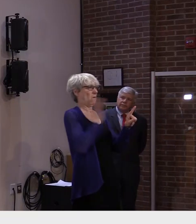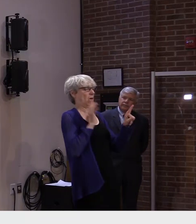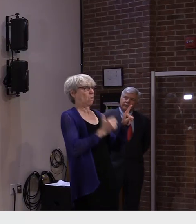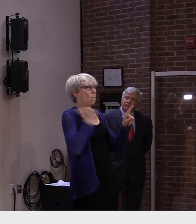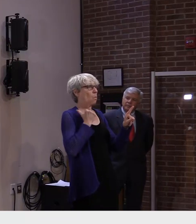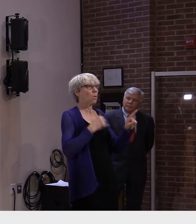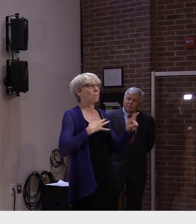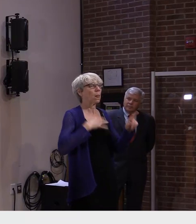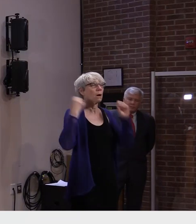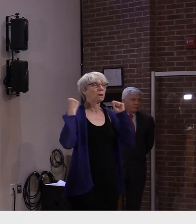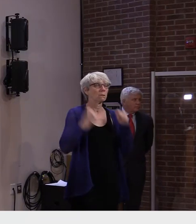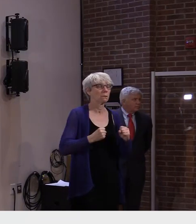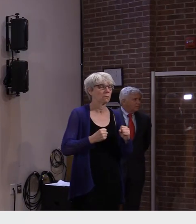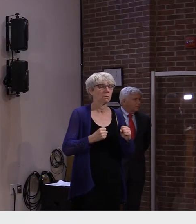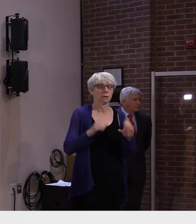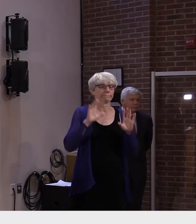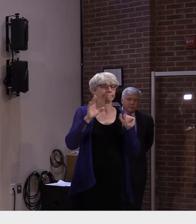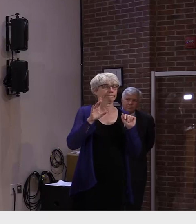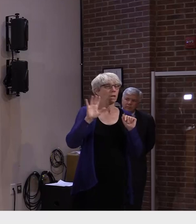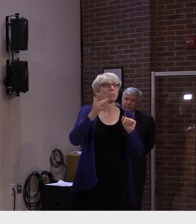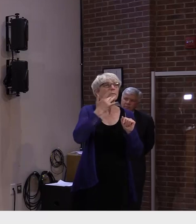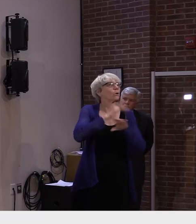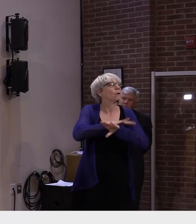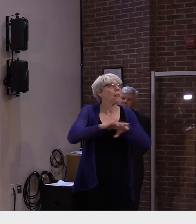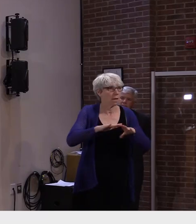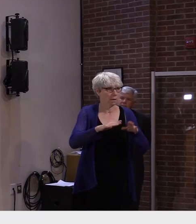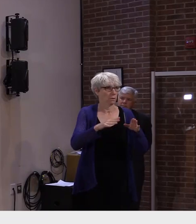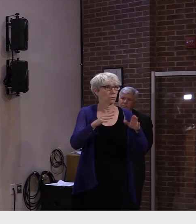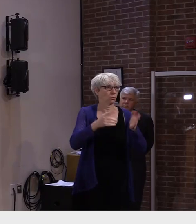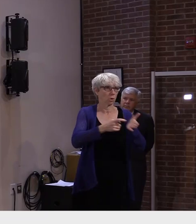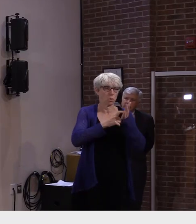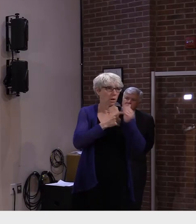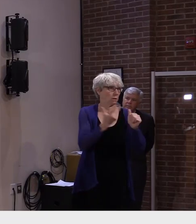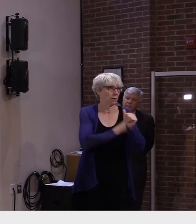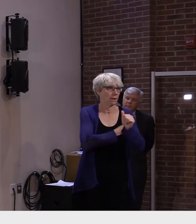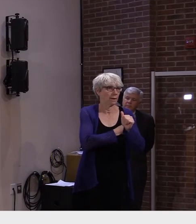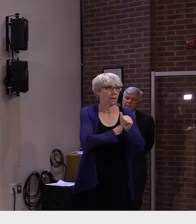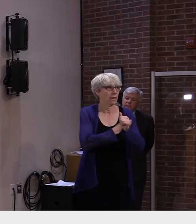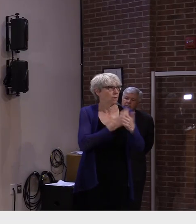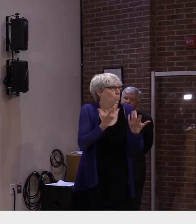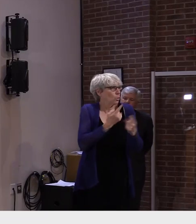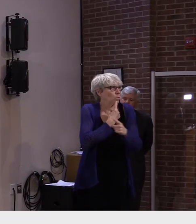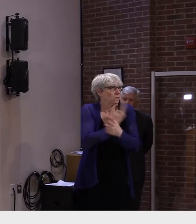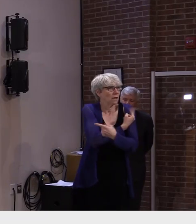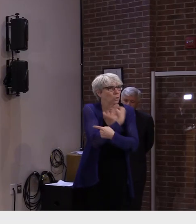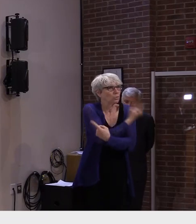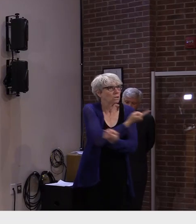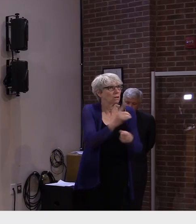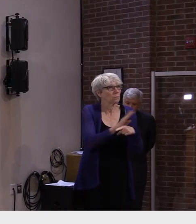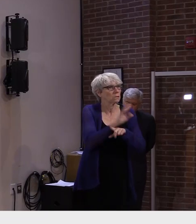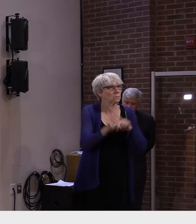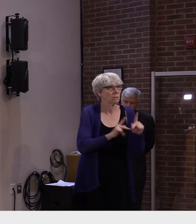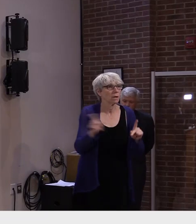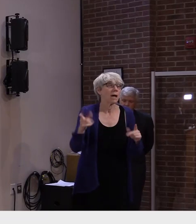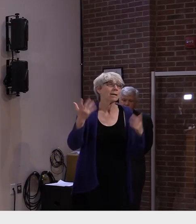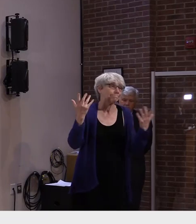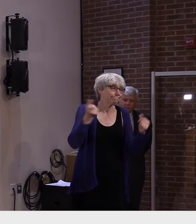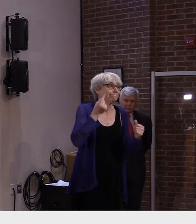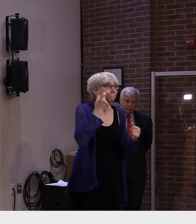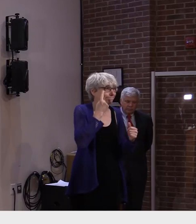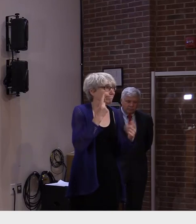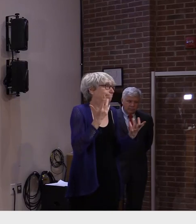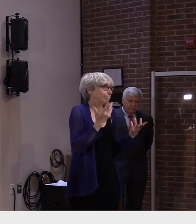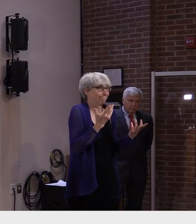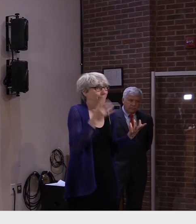again, that's their choice. And we've recognized that from the very beginning. Whether it's customers